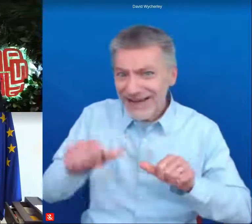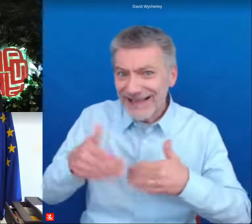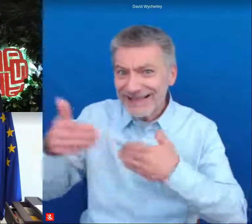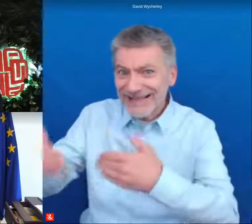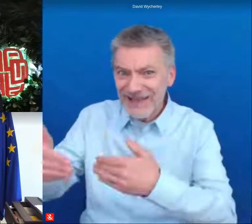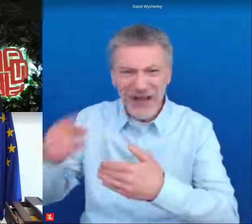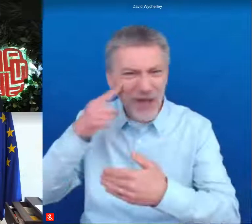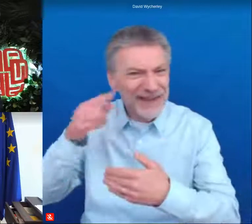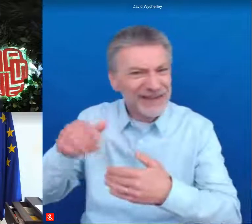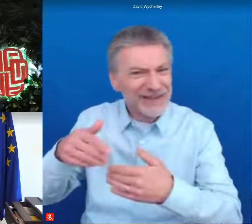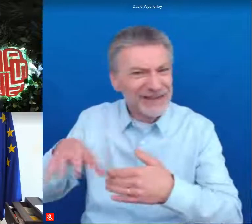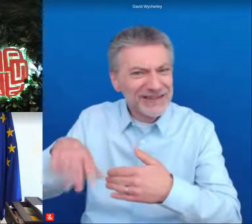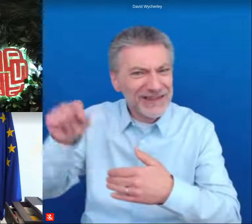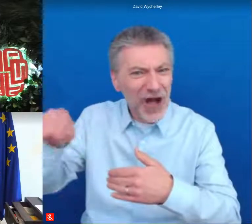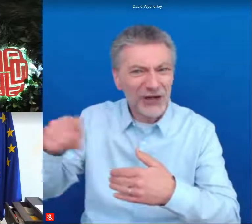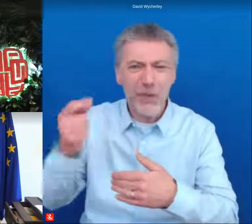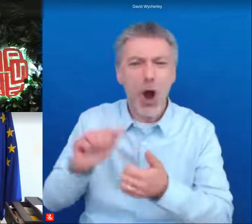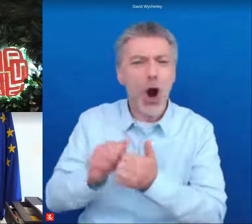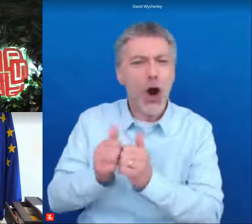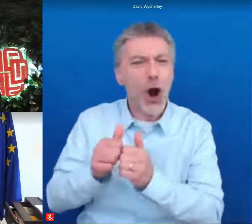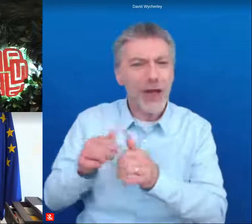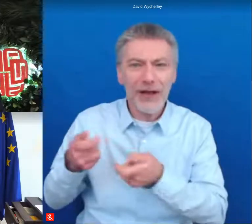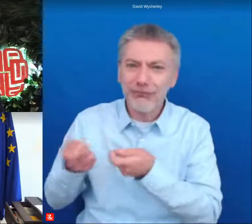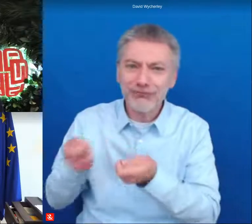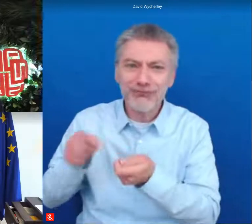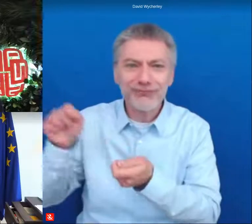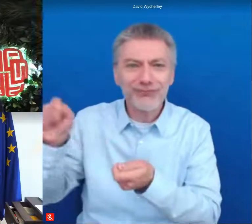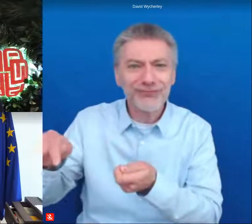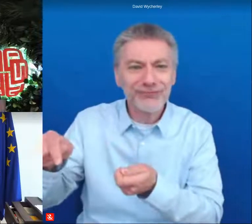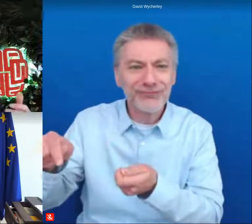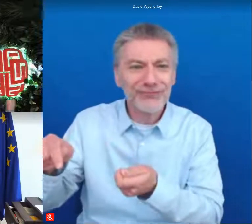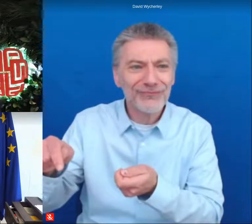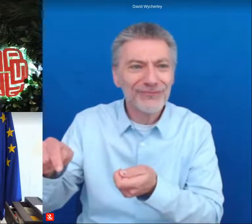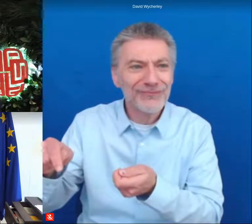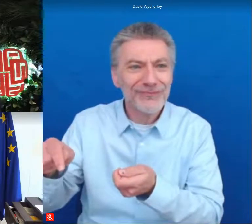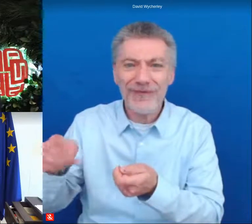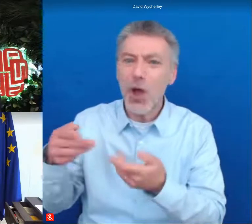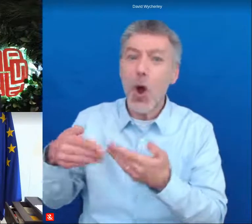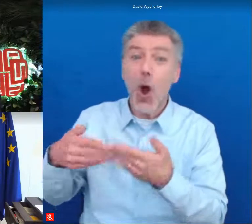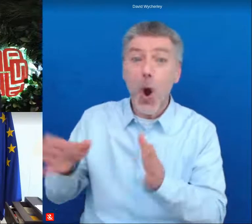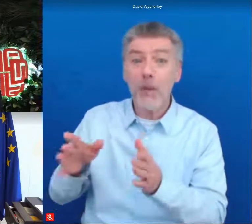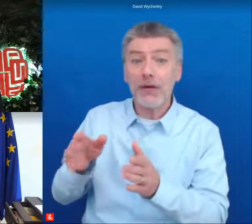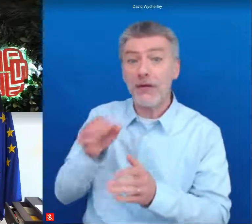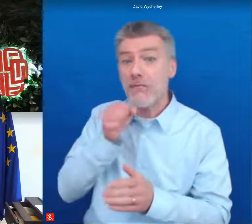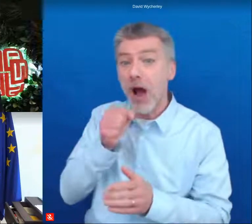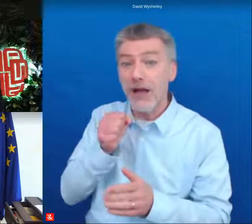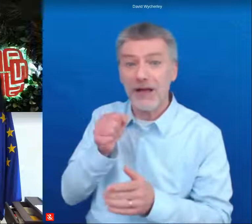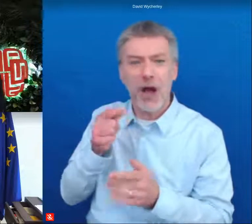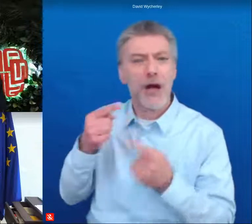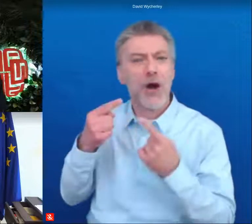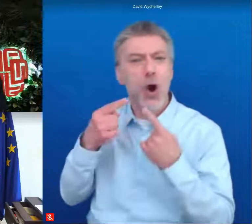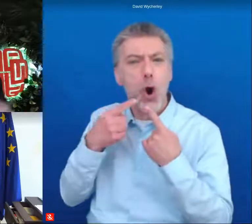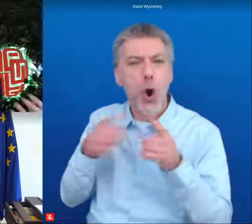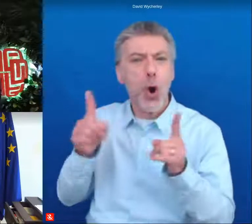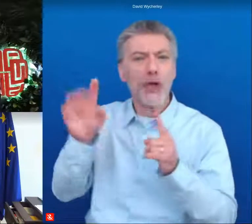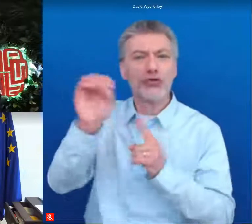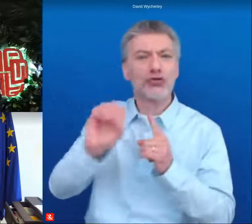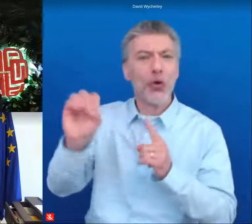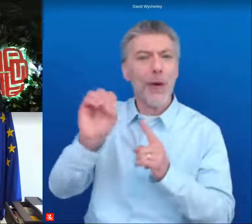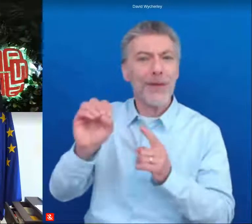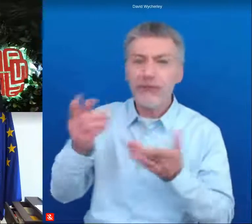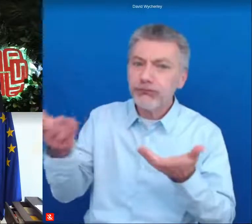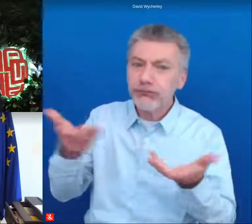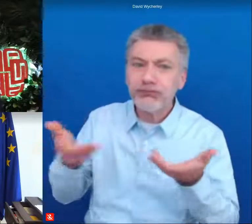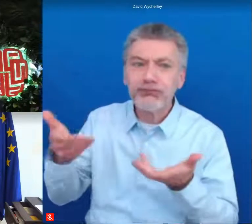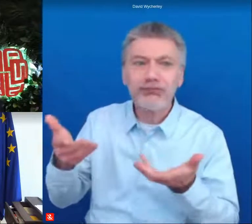started moderated by my colleague maria freitas uh on it's an open mic your progressive cold call to europe and we are assessing